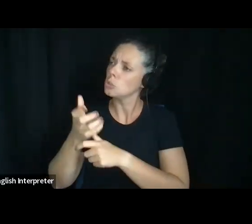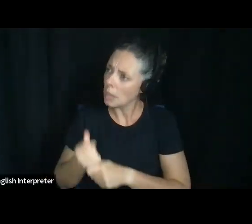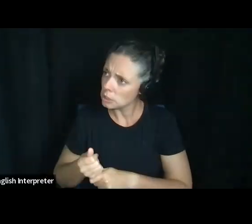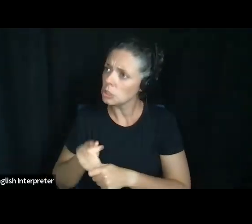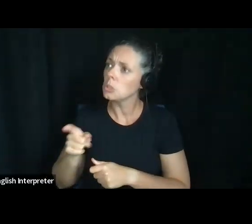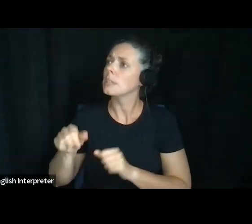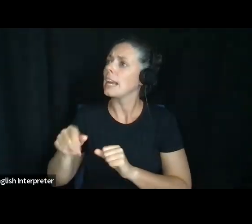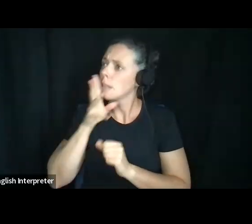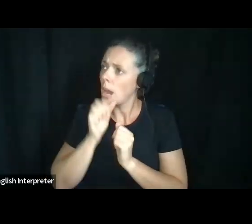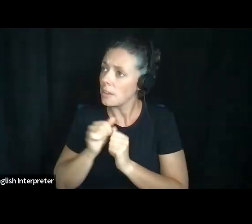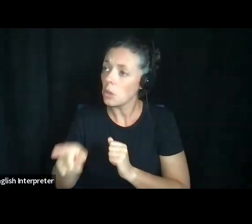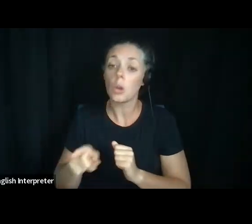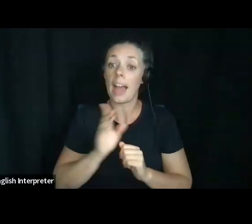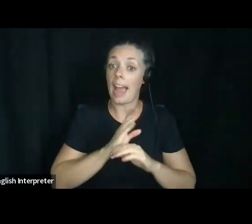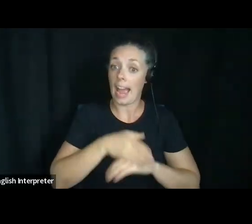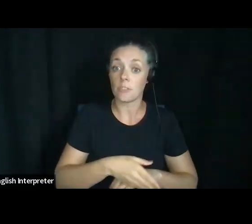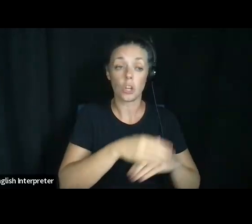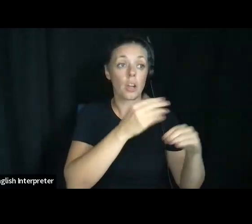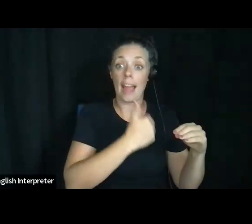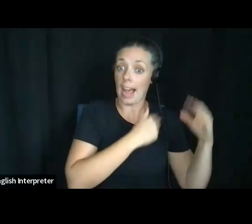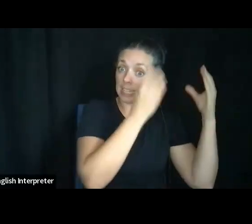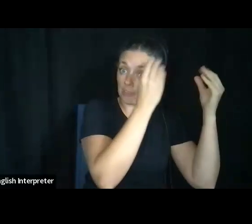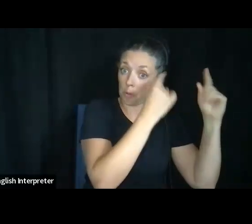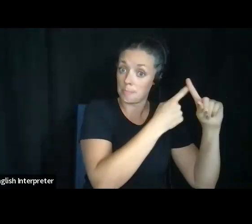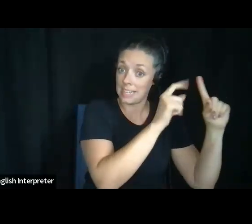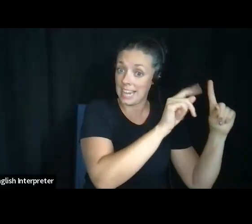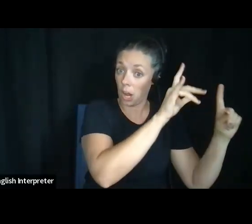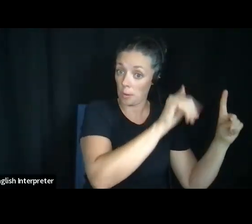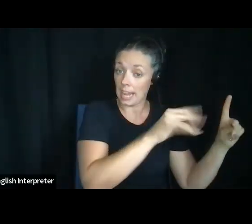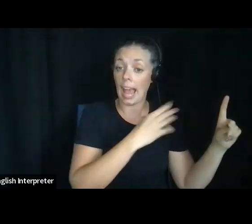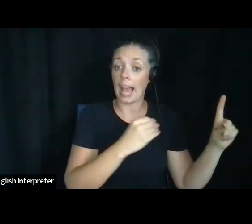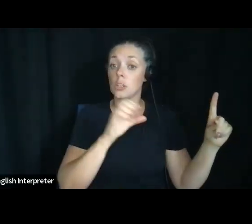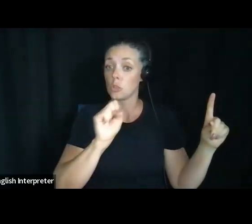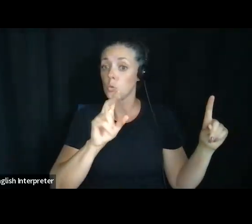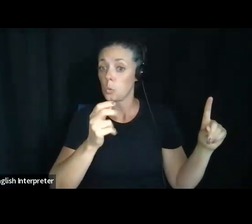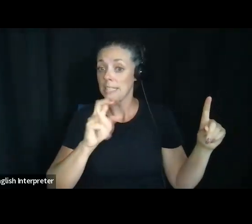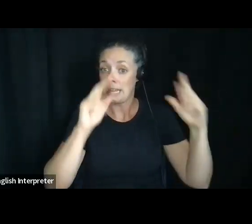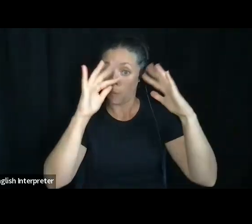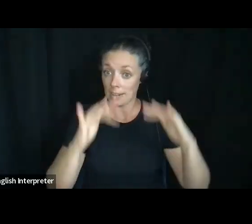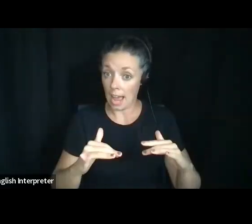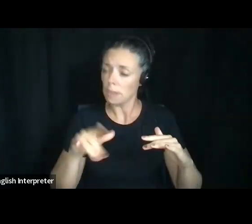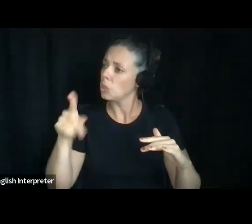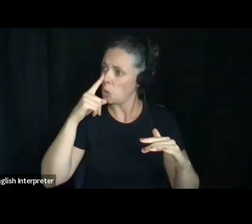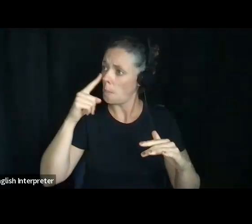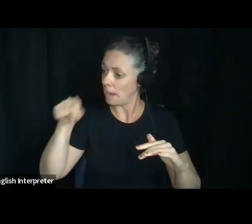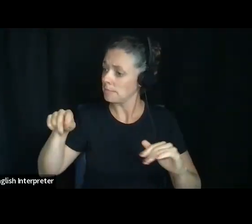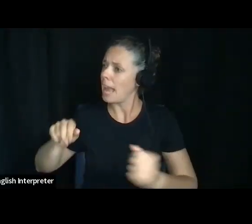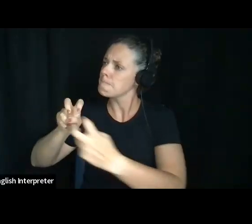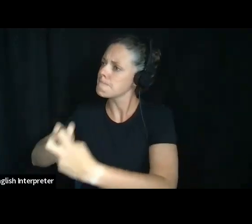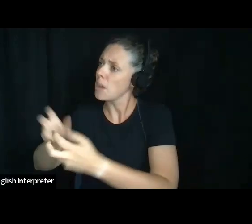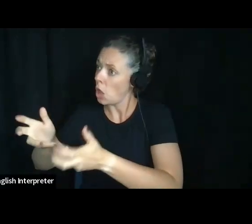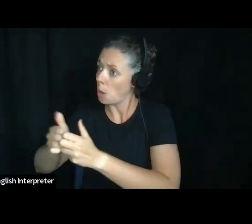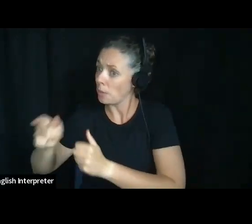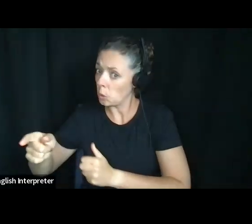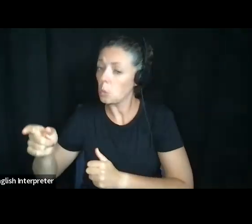information, can she come to you and just, you'd be willing to listen and kind of help her talk through it. And Nelson,